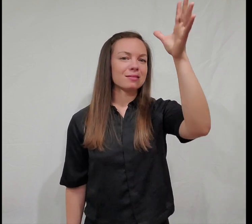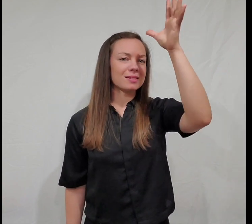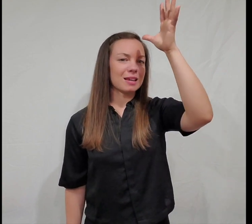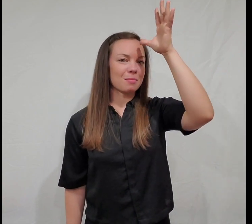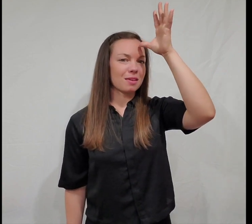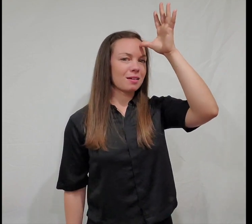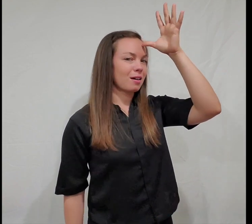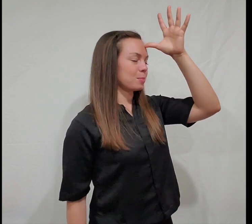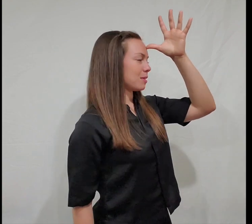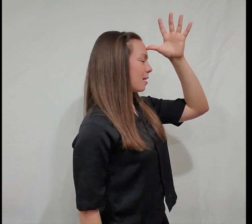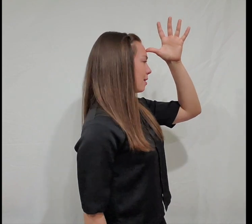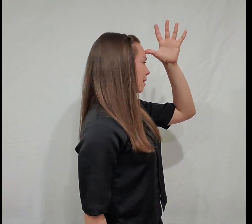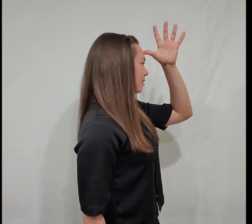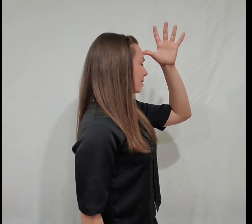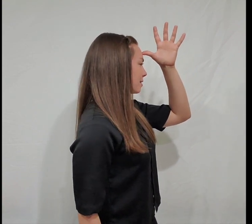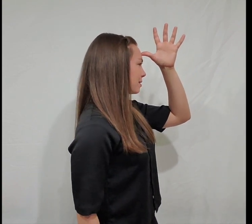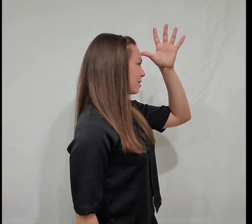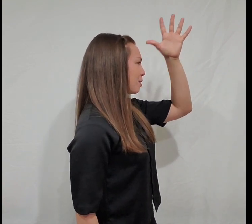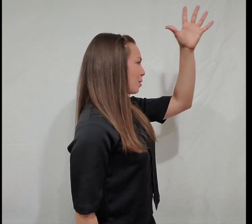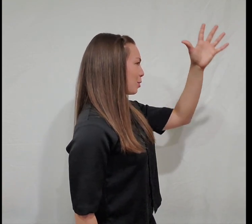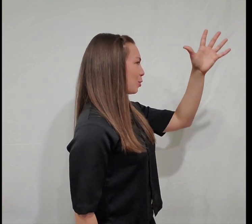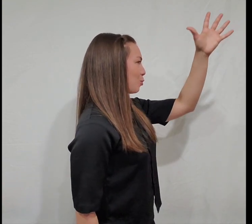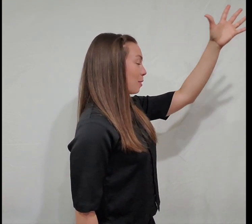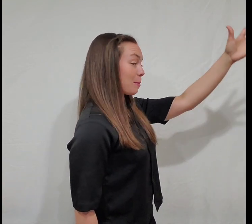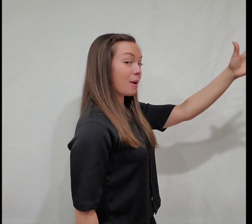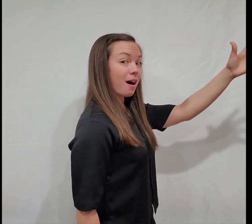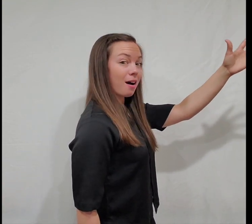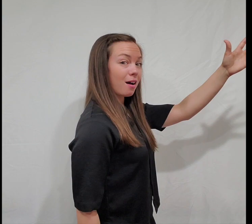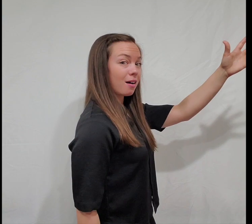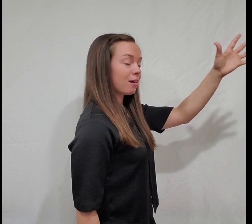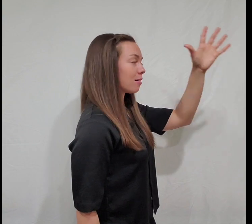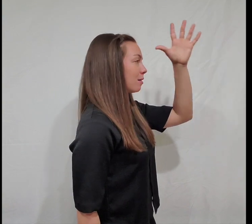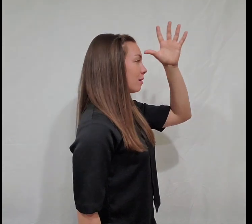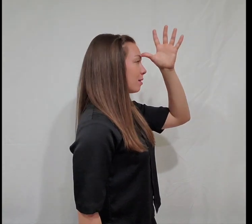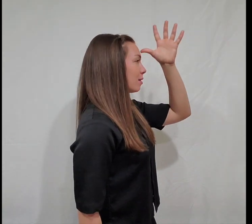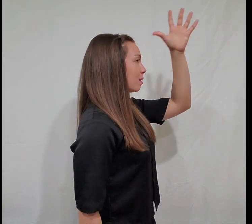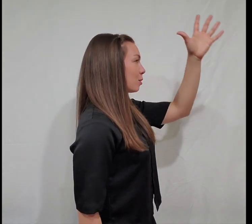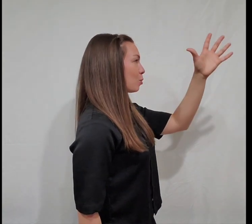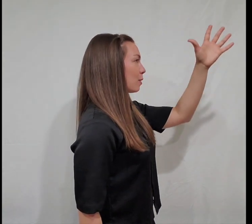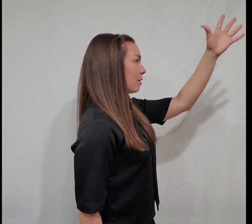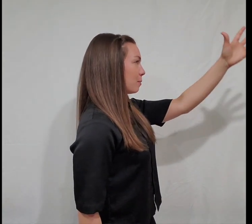Same thing, up to the head like this. Grandpa. Grandpa.